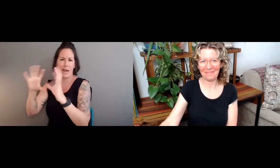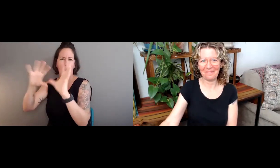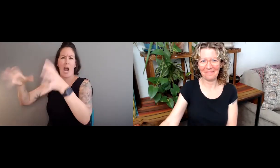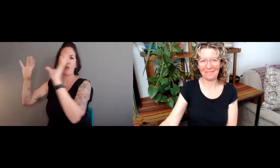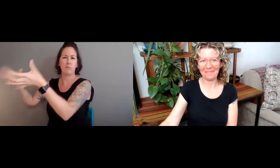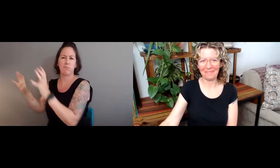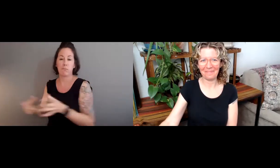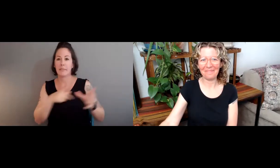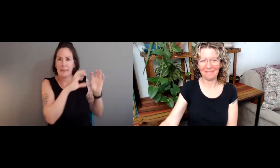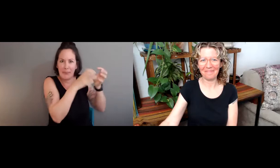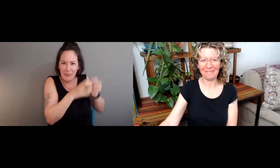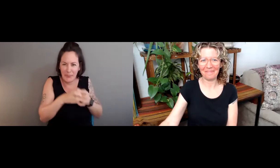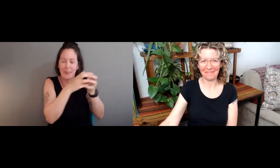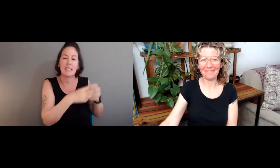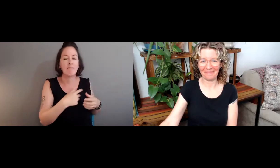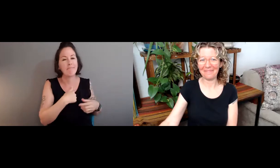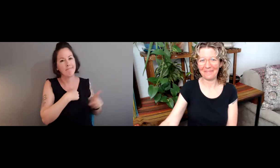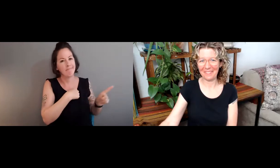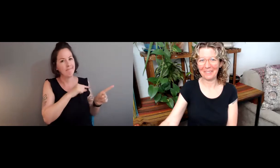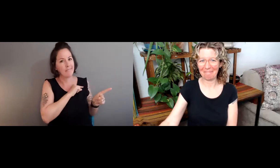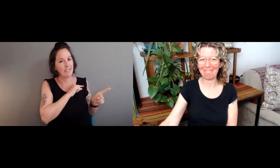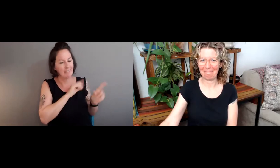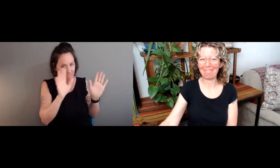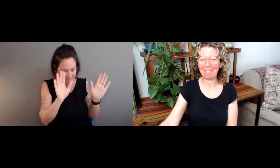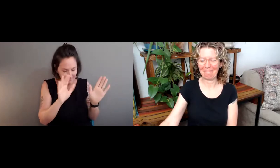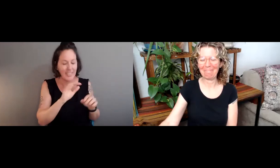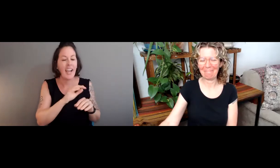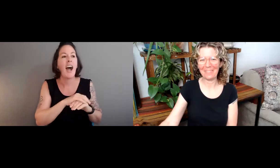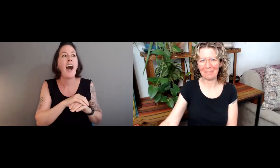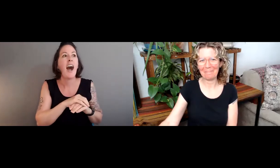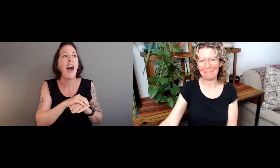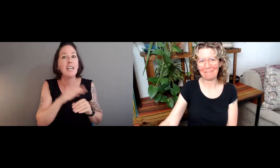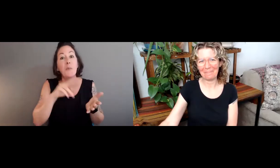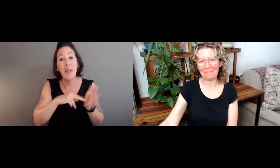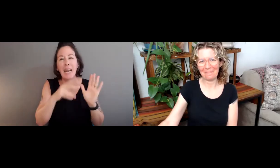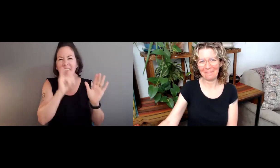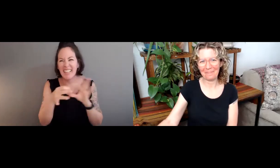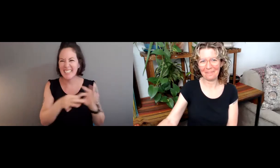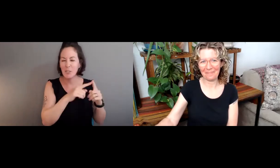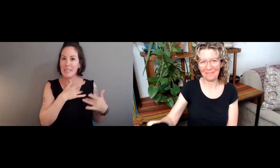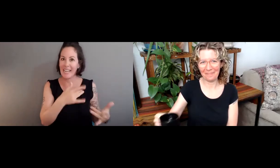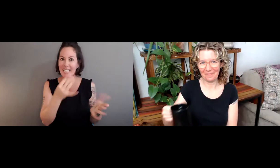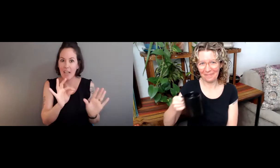I'm not sure if you're familiar with winter versus lumber.